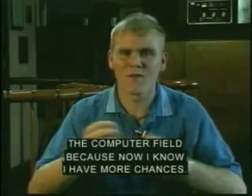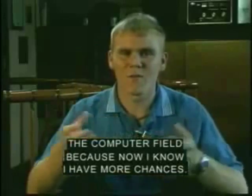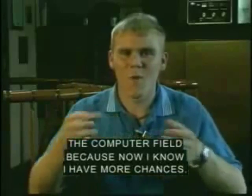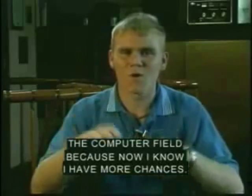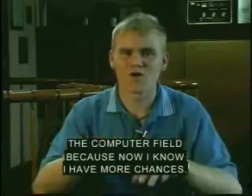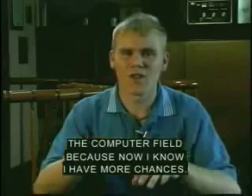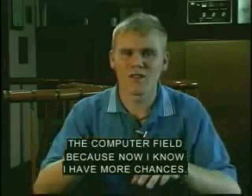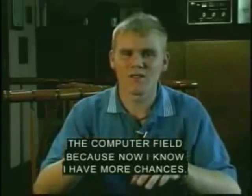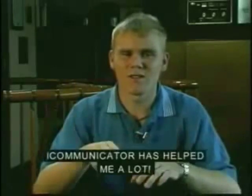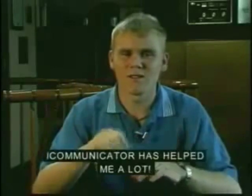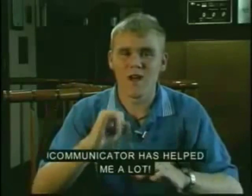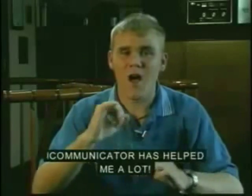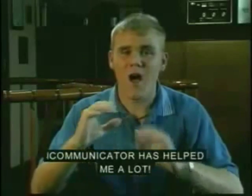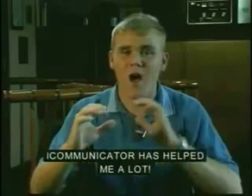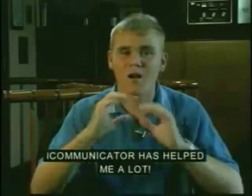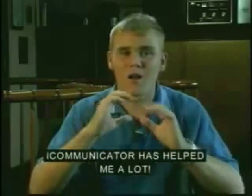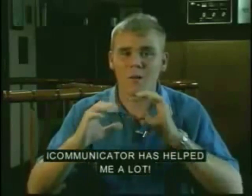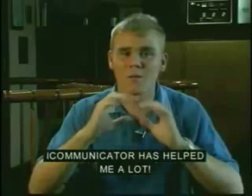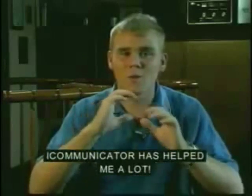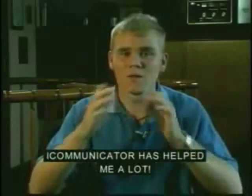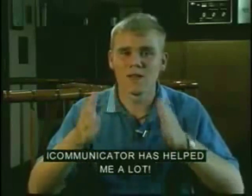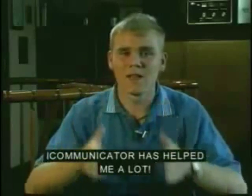I've been able to change this.